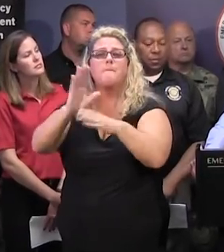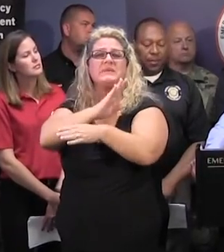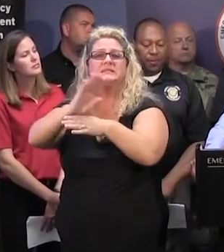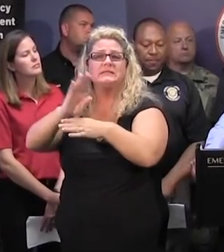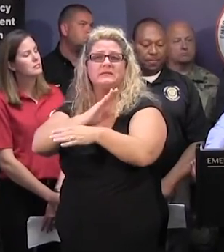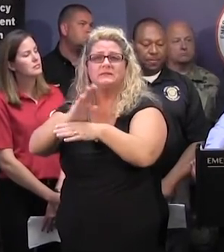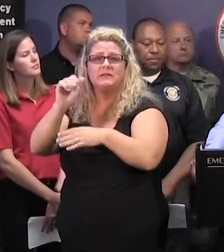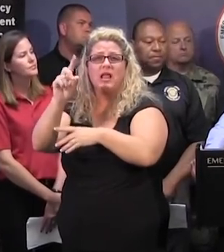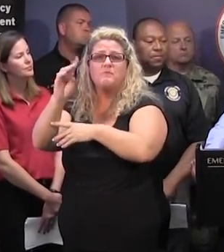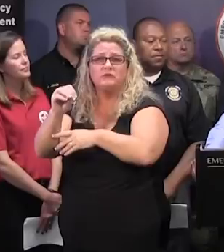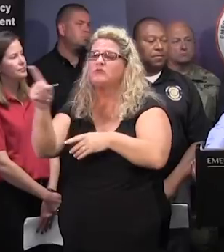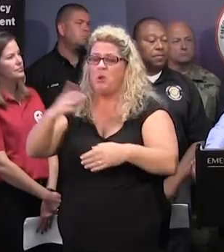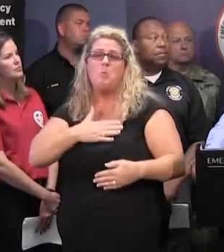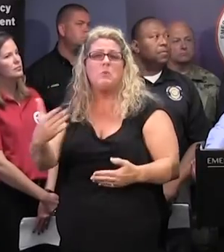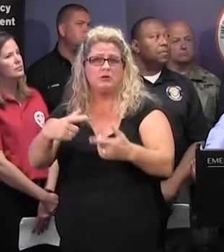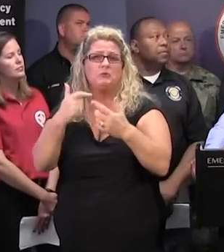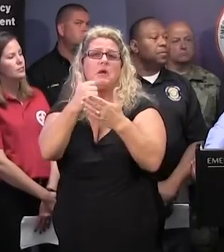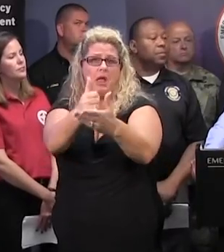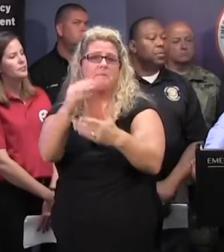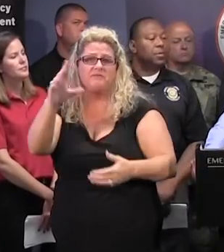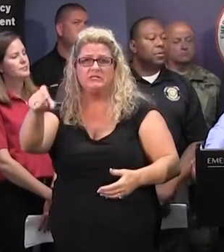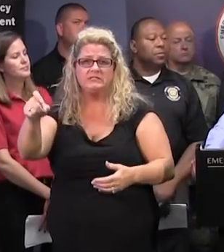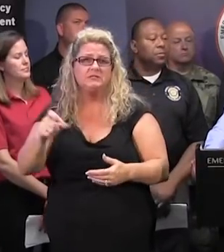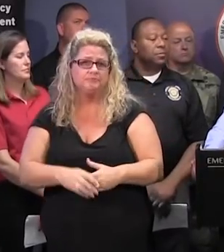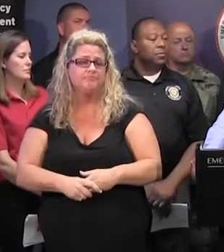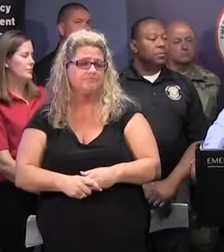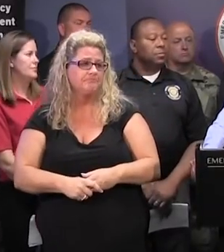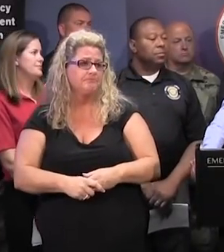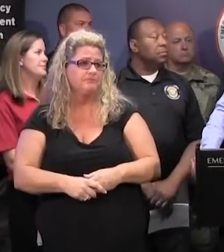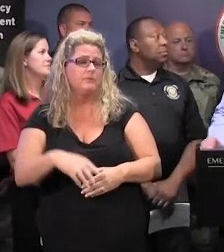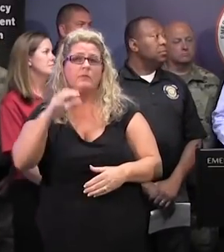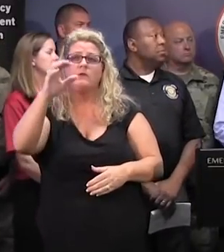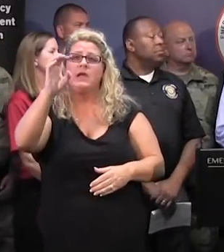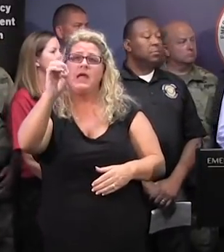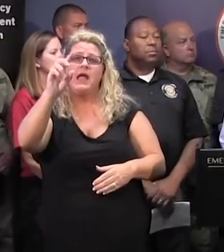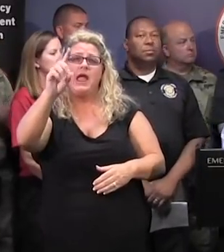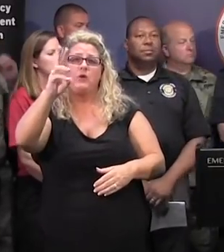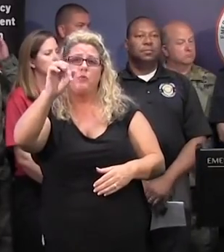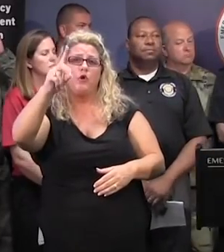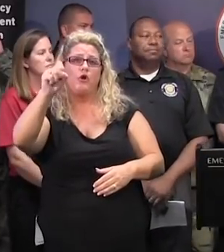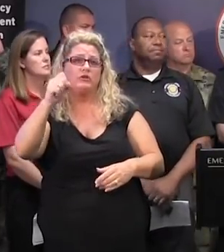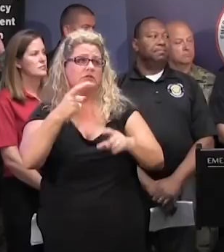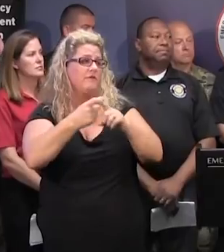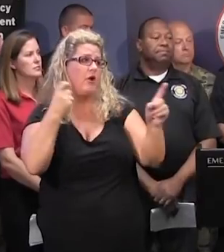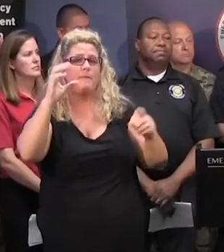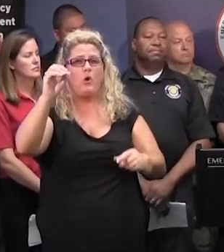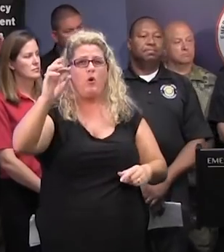are ready to provide assistance in recovery as well. Director Nanette Edwards, Office of Regulatory Staff.